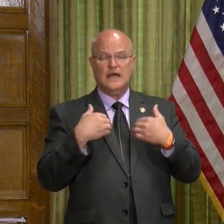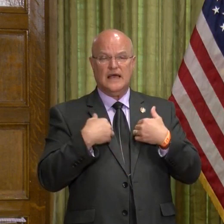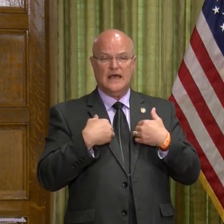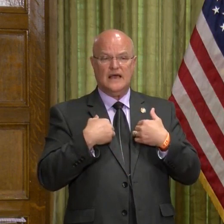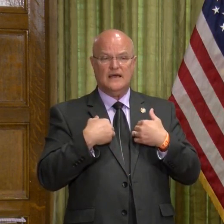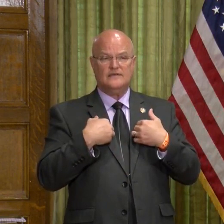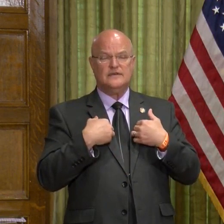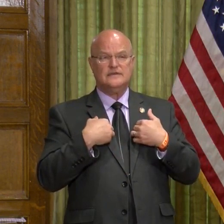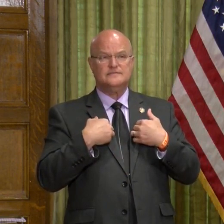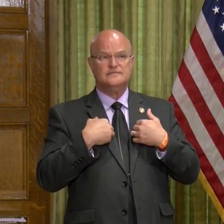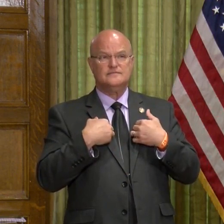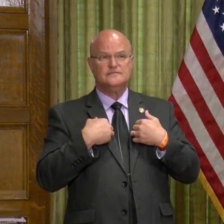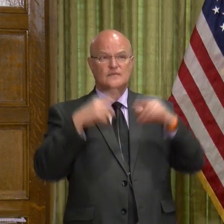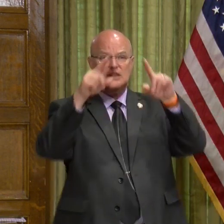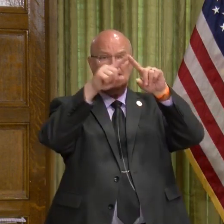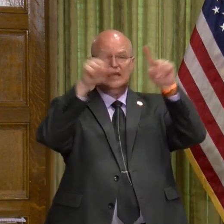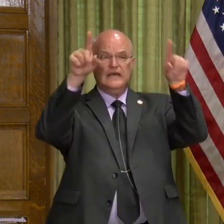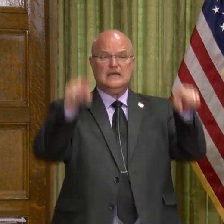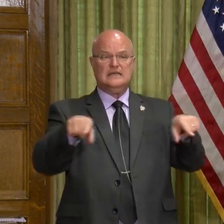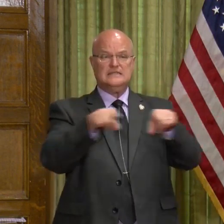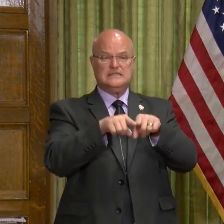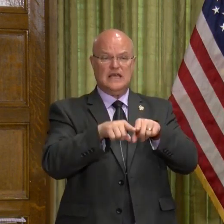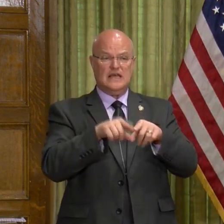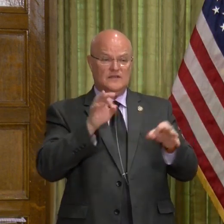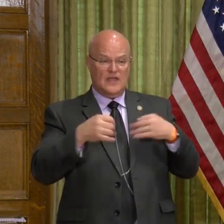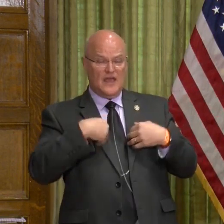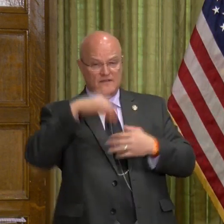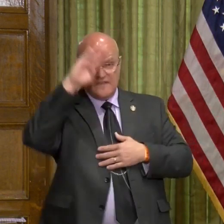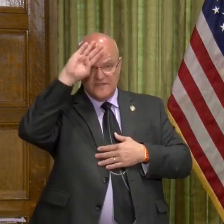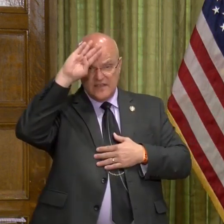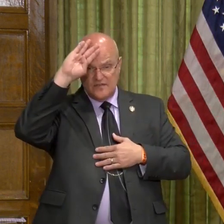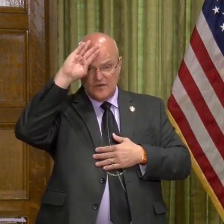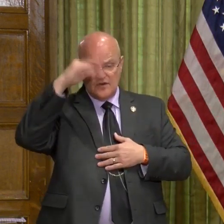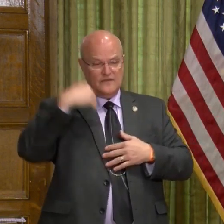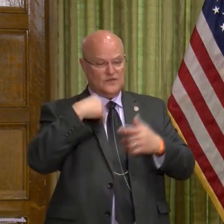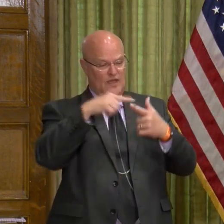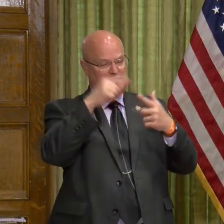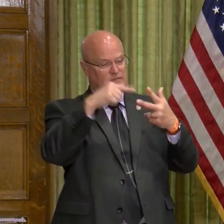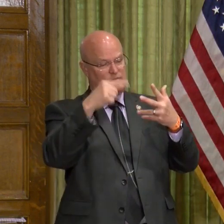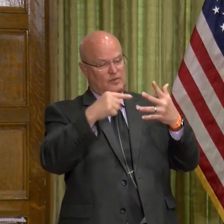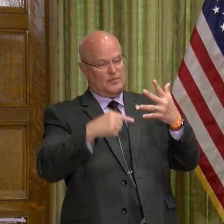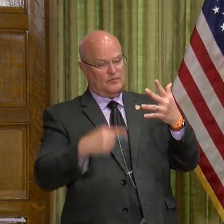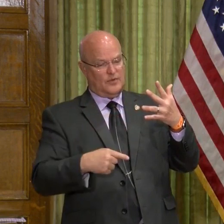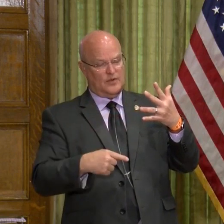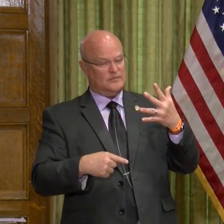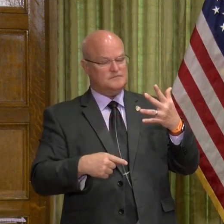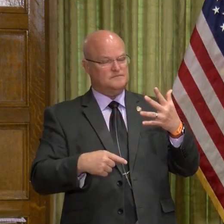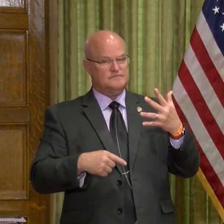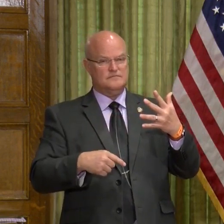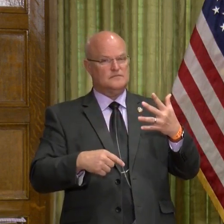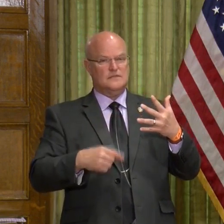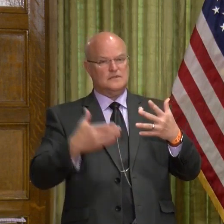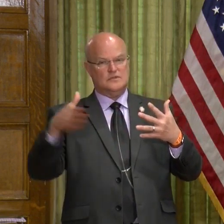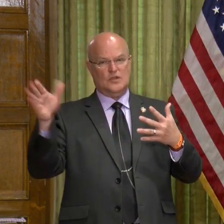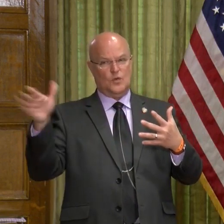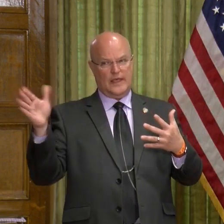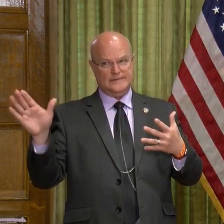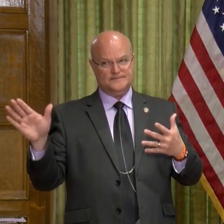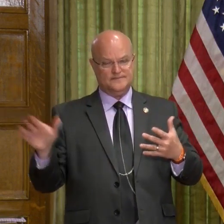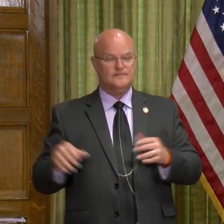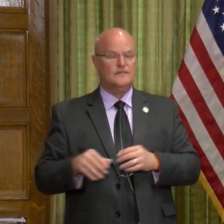have a sign that would indicate that if you've got a fever, if you've got these, you know, that you should be screened away.